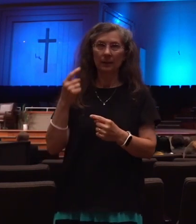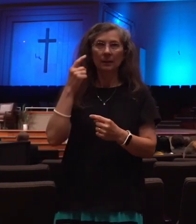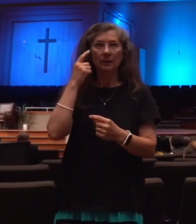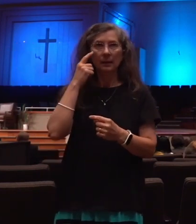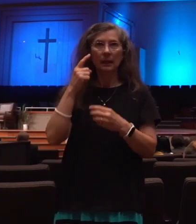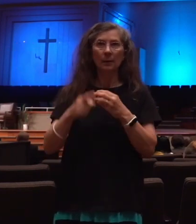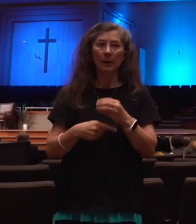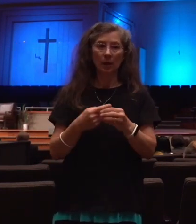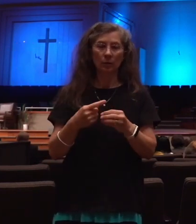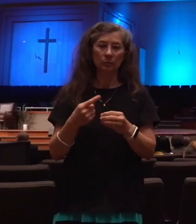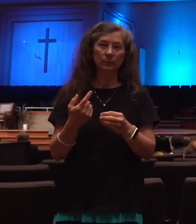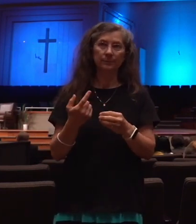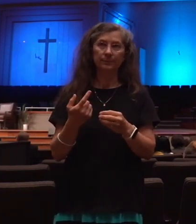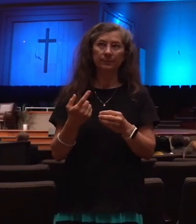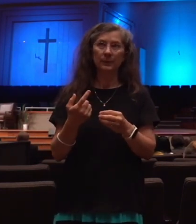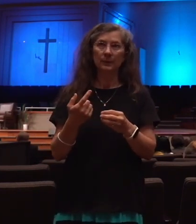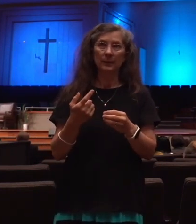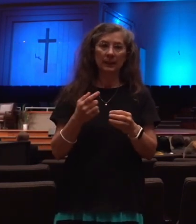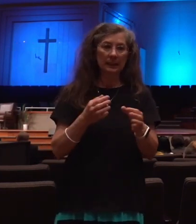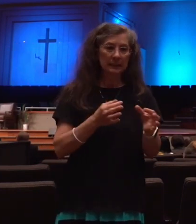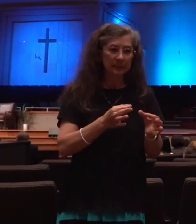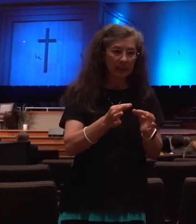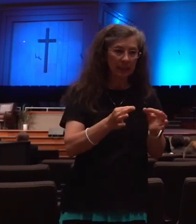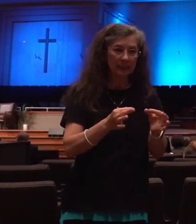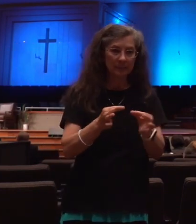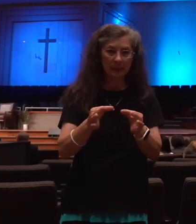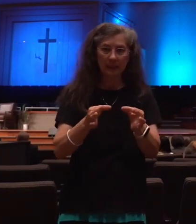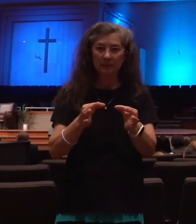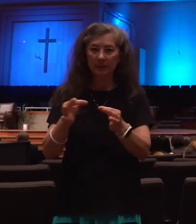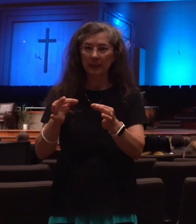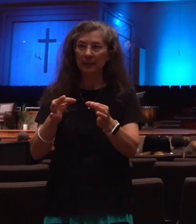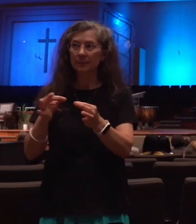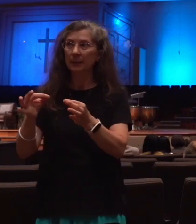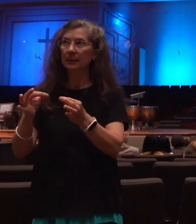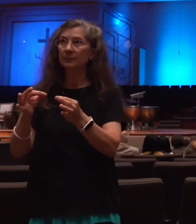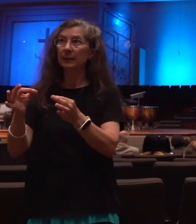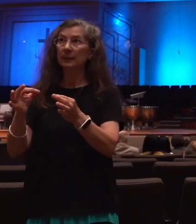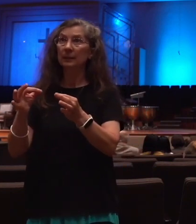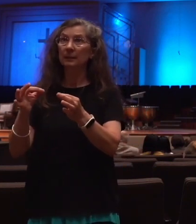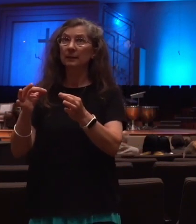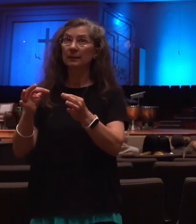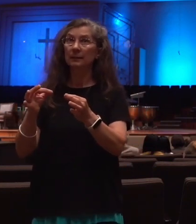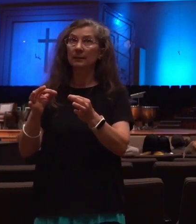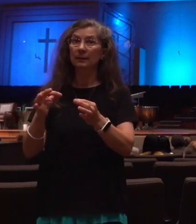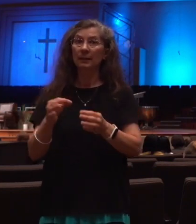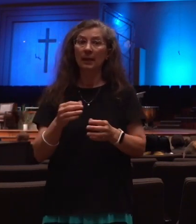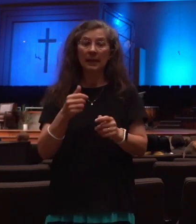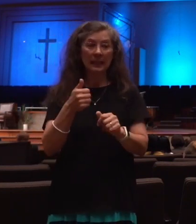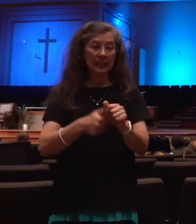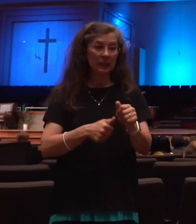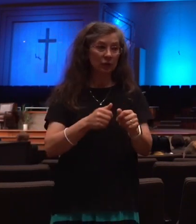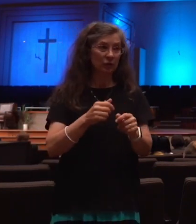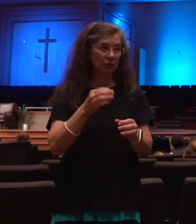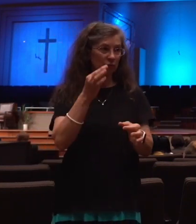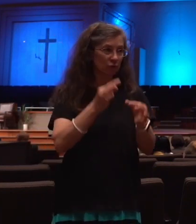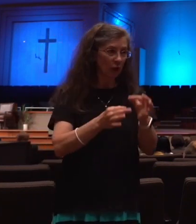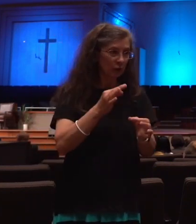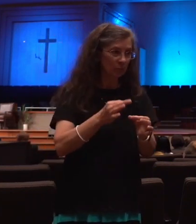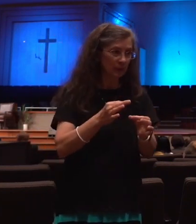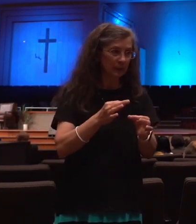a crescendo and then you get to the top and you decrescendo and you start over and build up again. That's what's going on in the book of Revelation. So